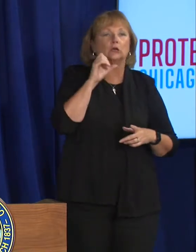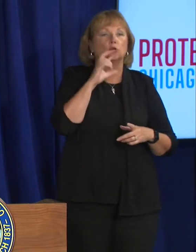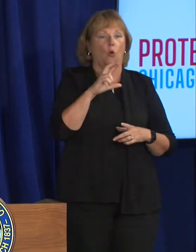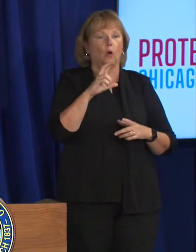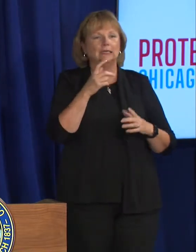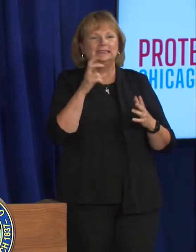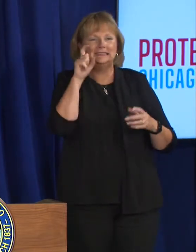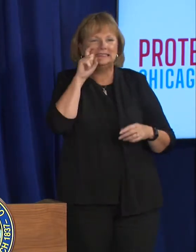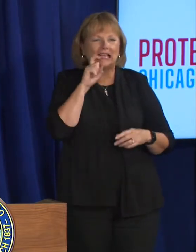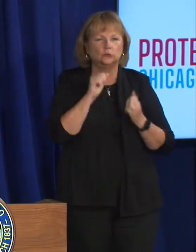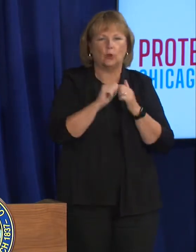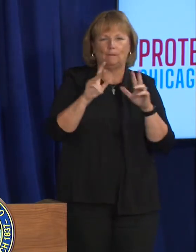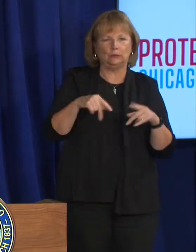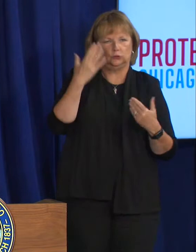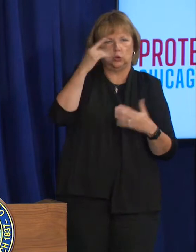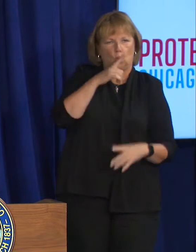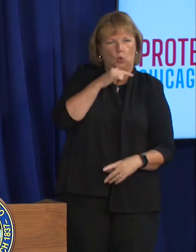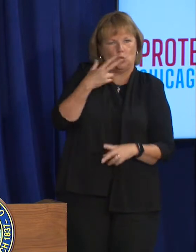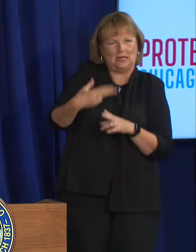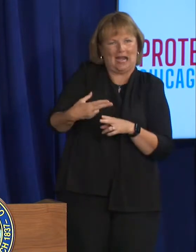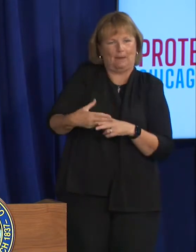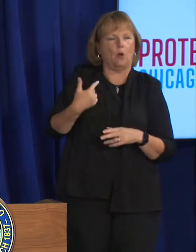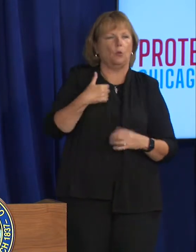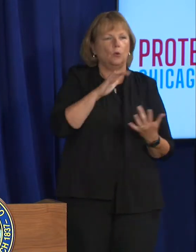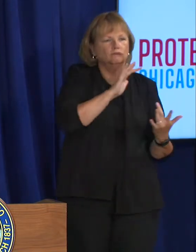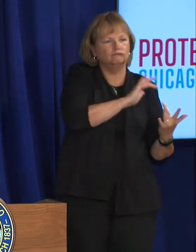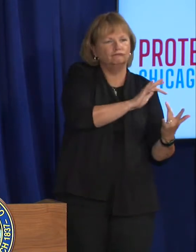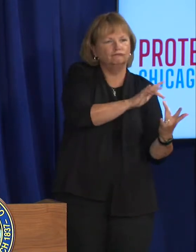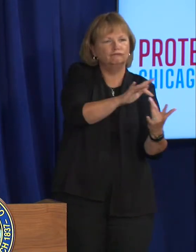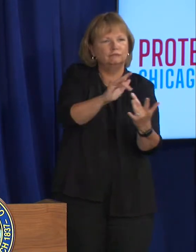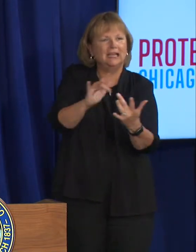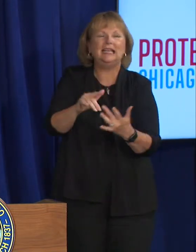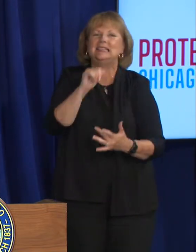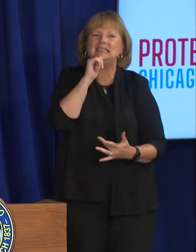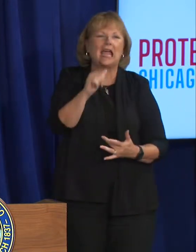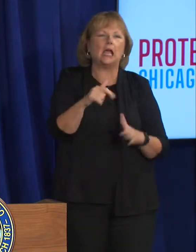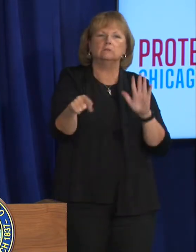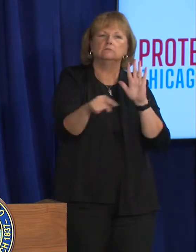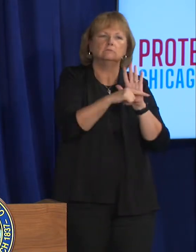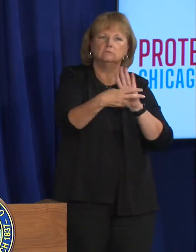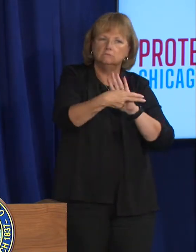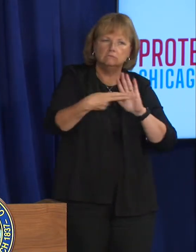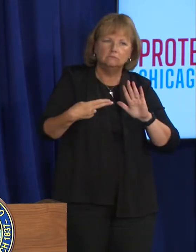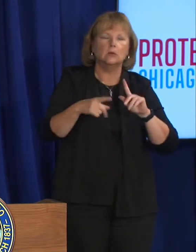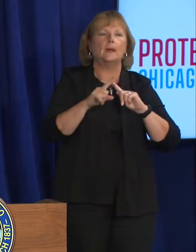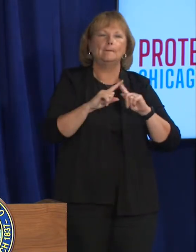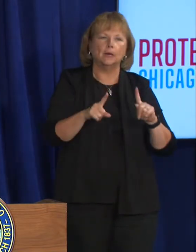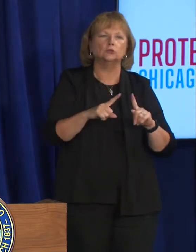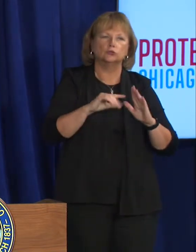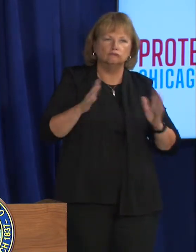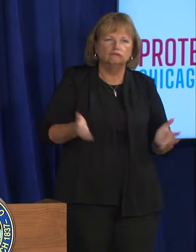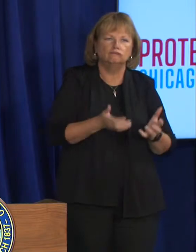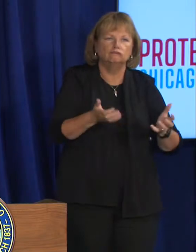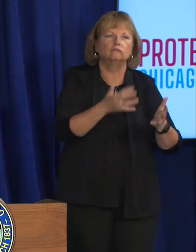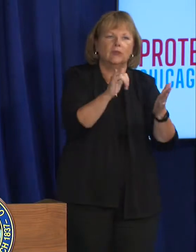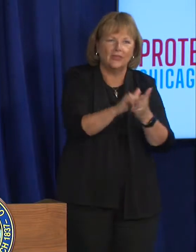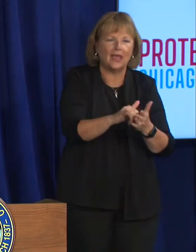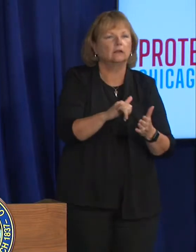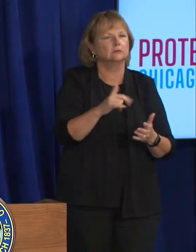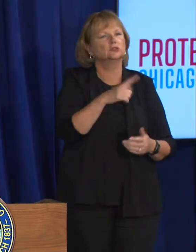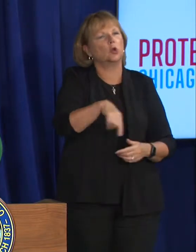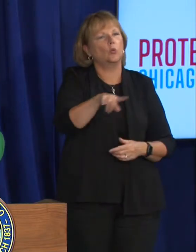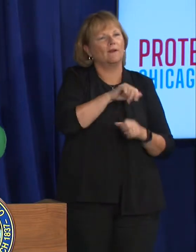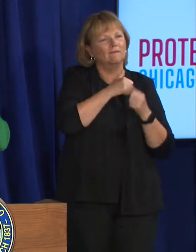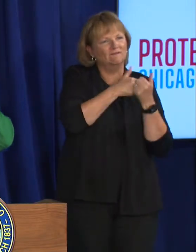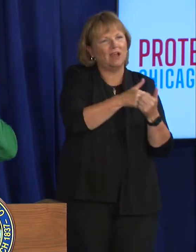how to reach those folks and reach them in a way that's not stigmatizing so just wanted to highlight our community partners lead on